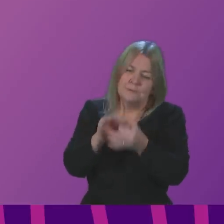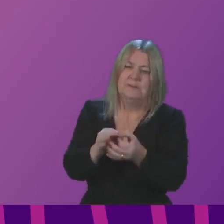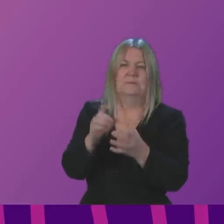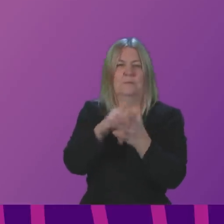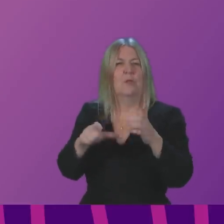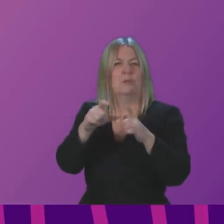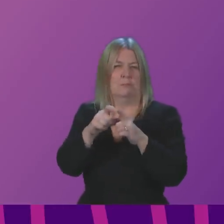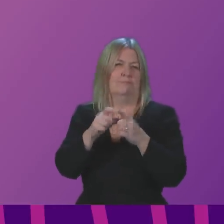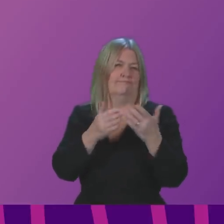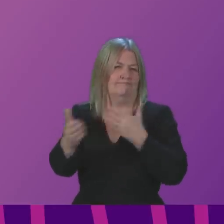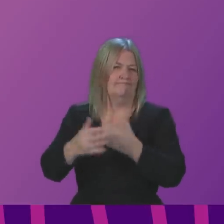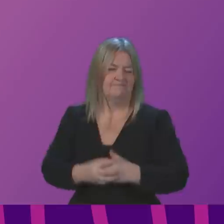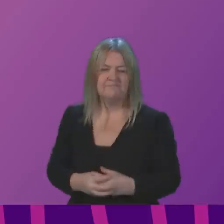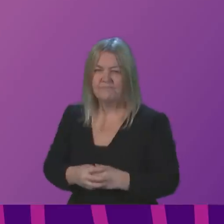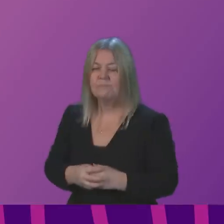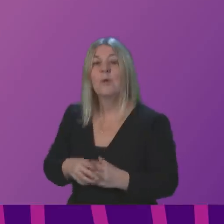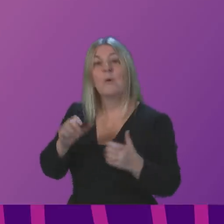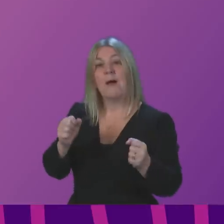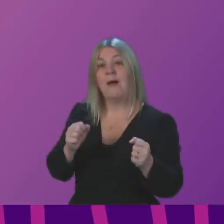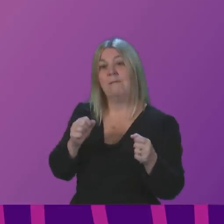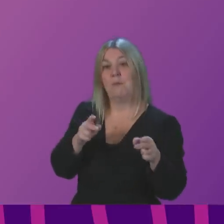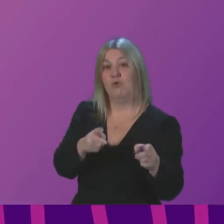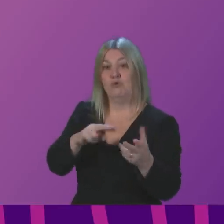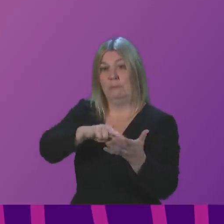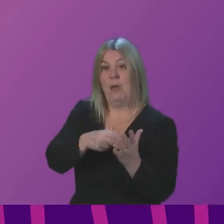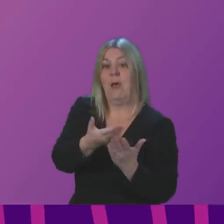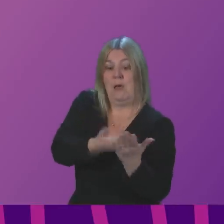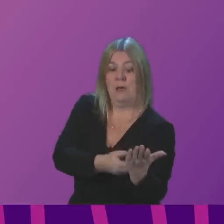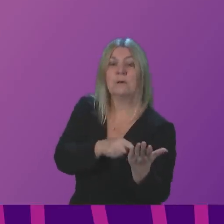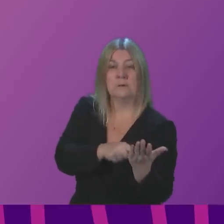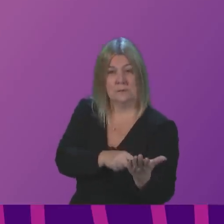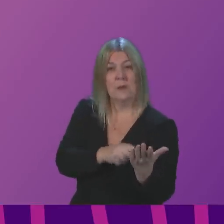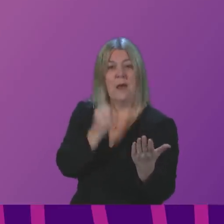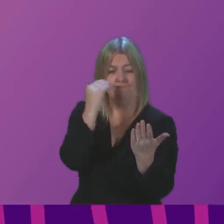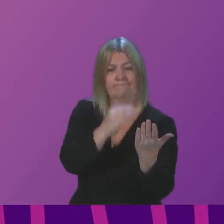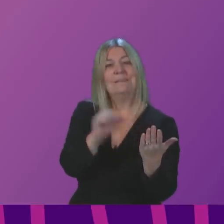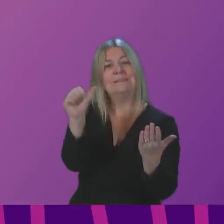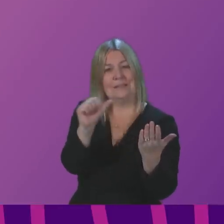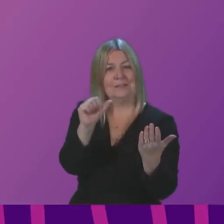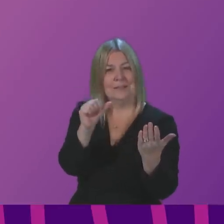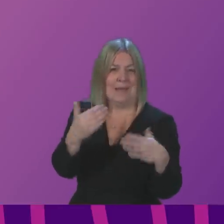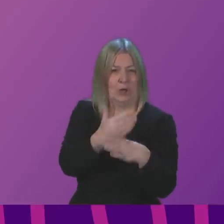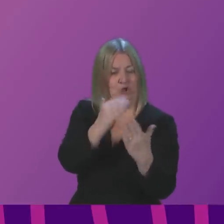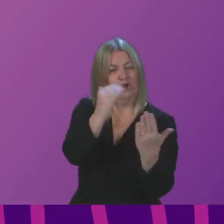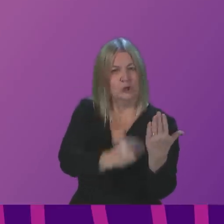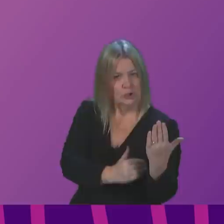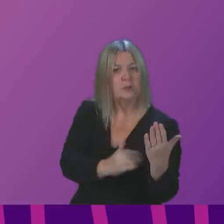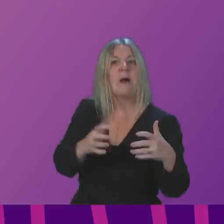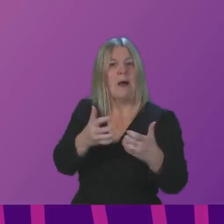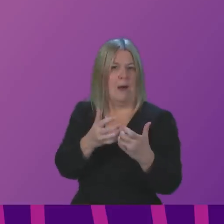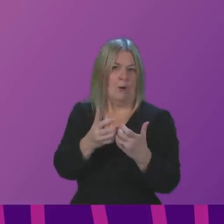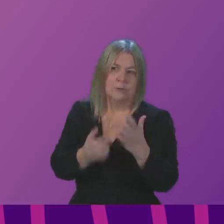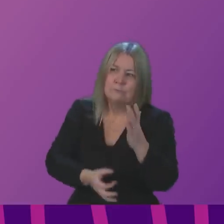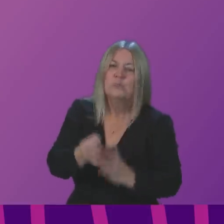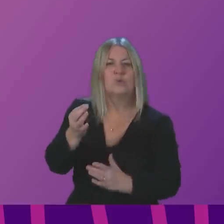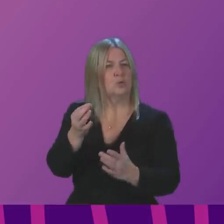already an approach paper, which set out 16 different commitments to improve care and support for people with long COVID in Scotland, and